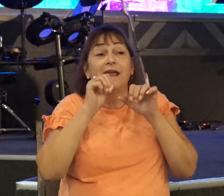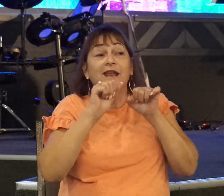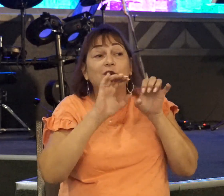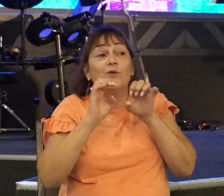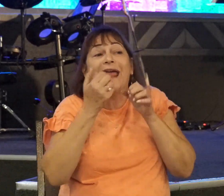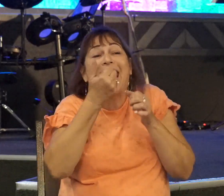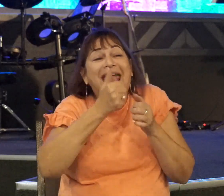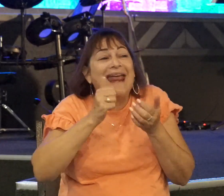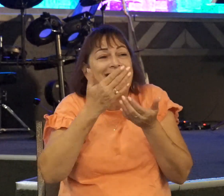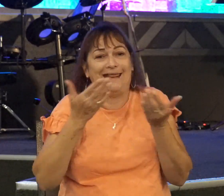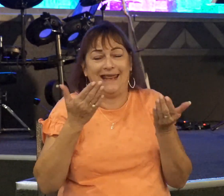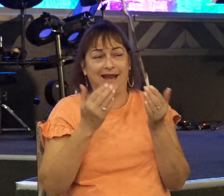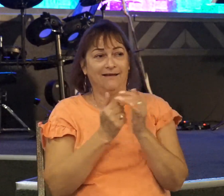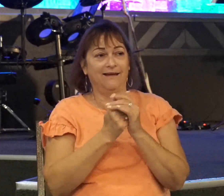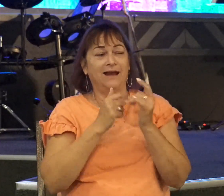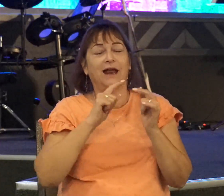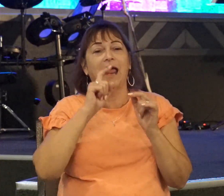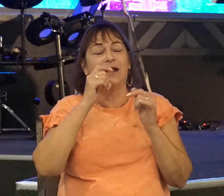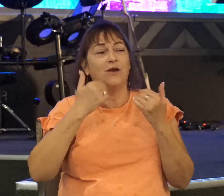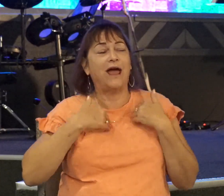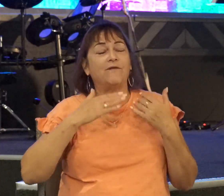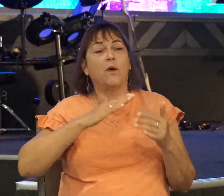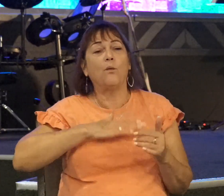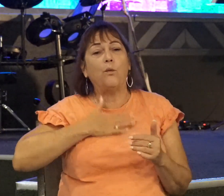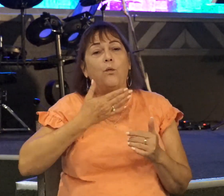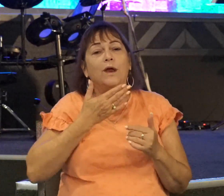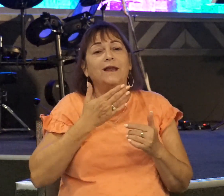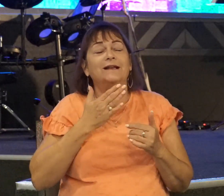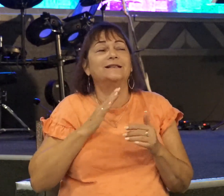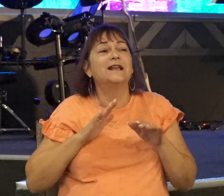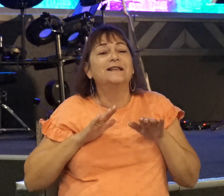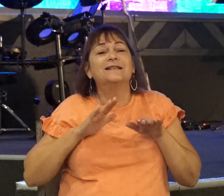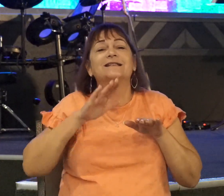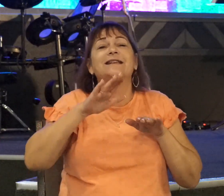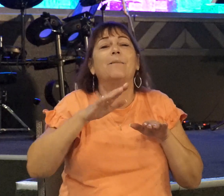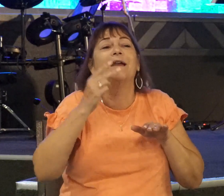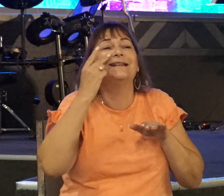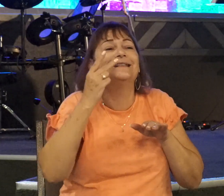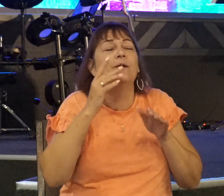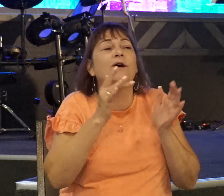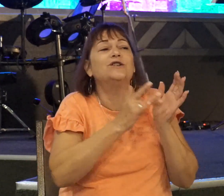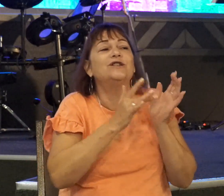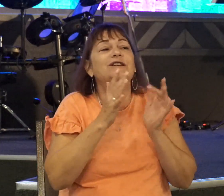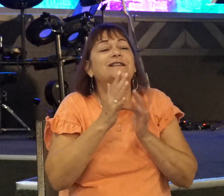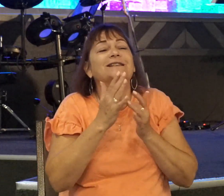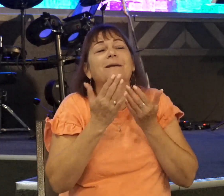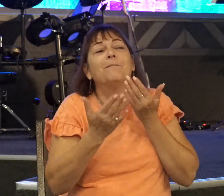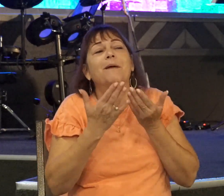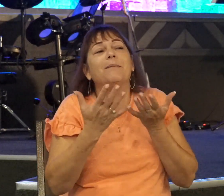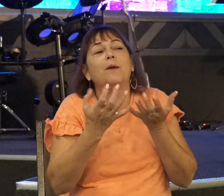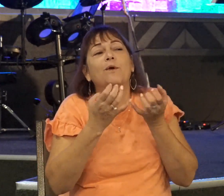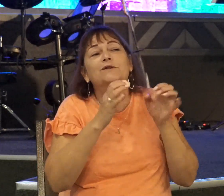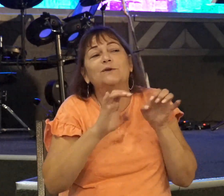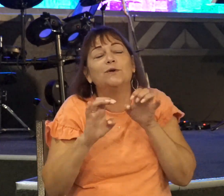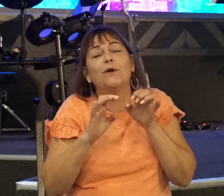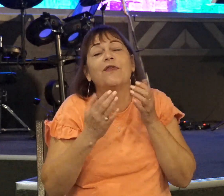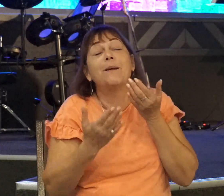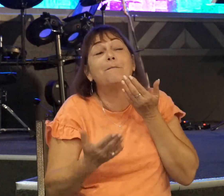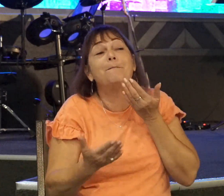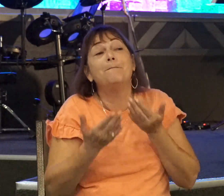And you have the willingness to step out and see what Jesus might want to do. Then you might be one